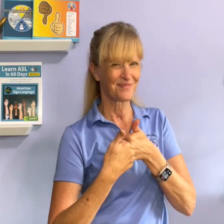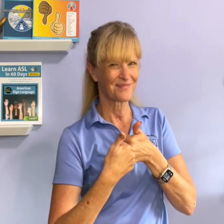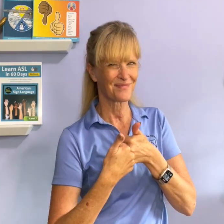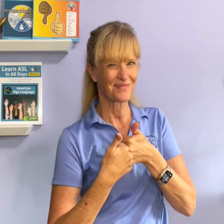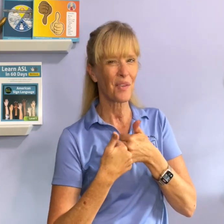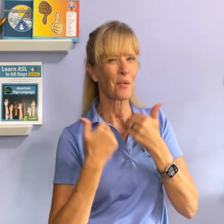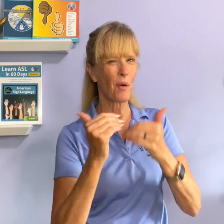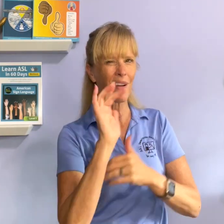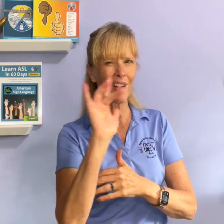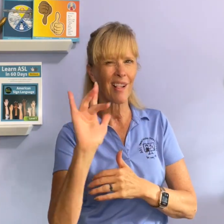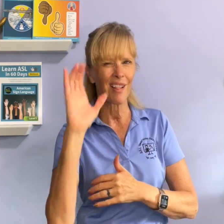and see for yourself